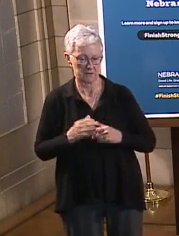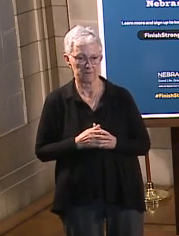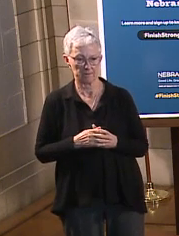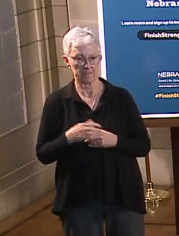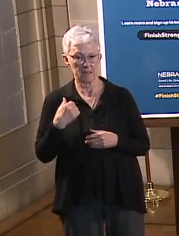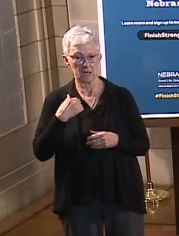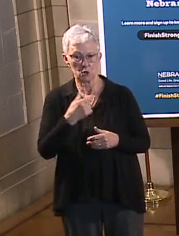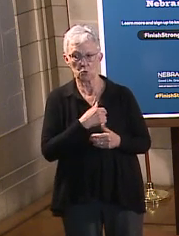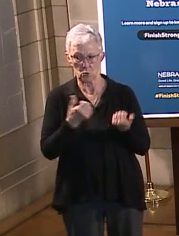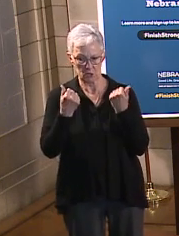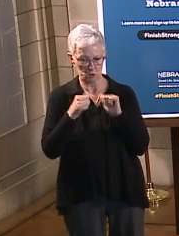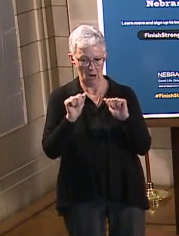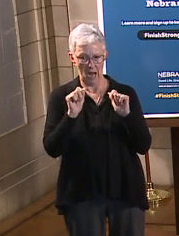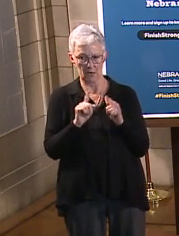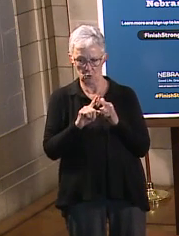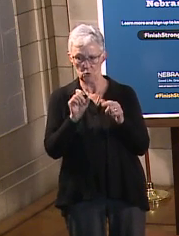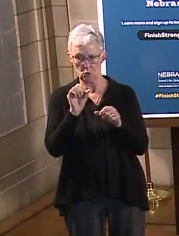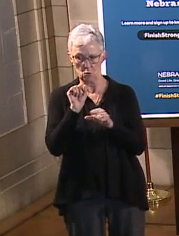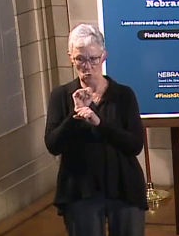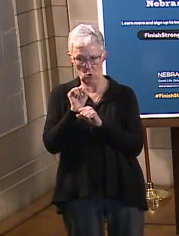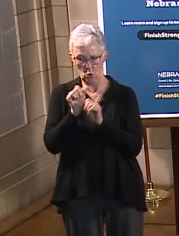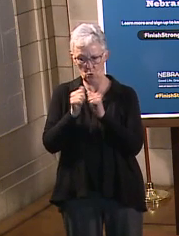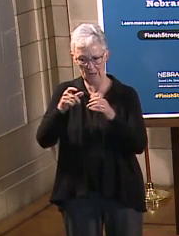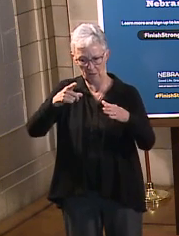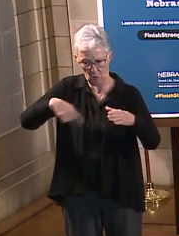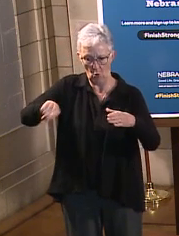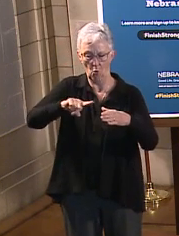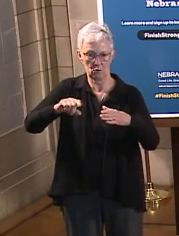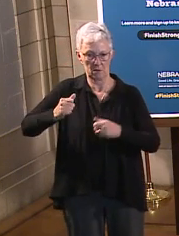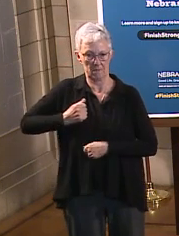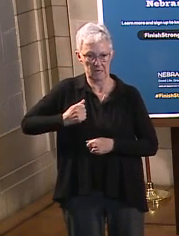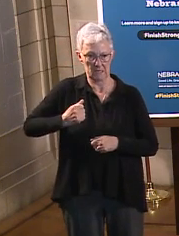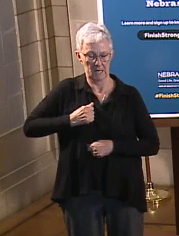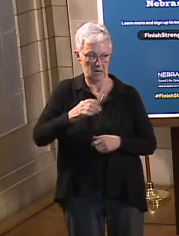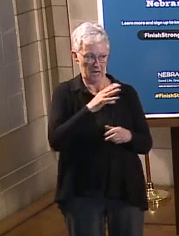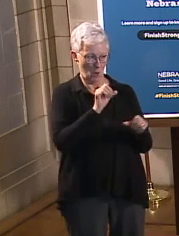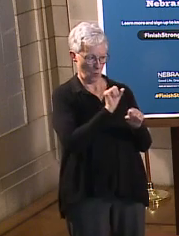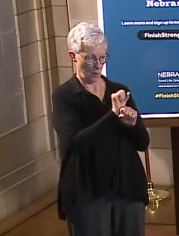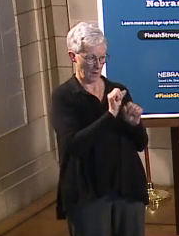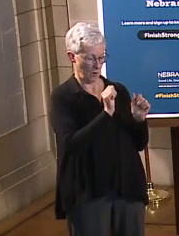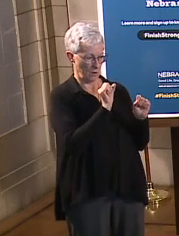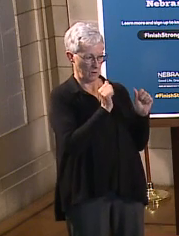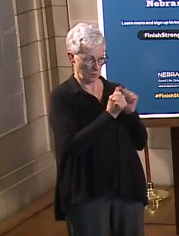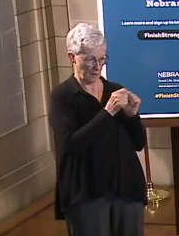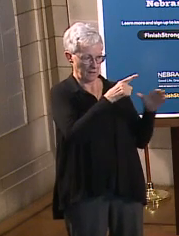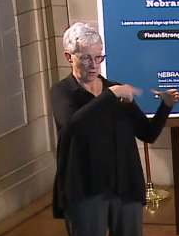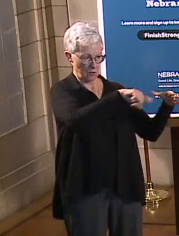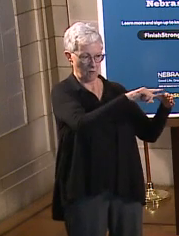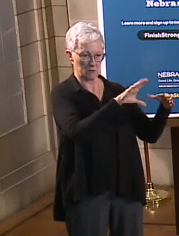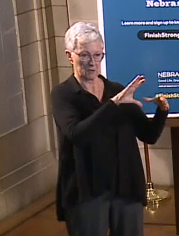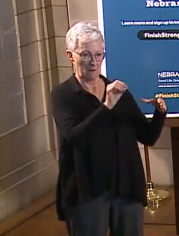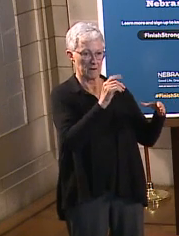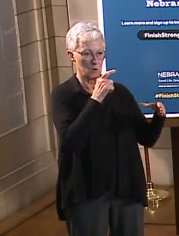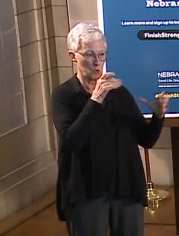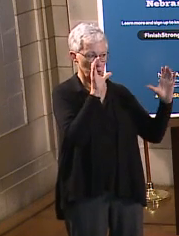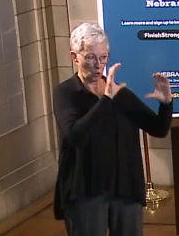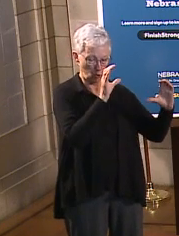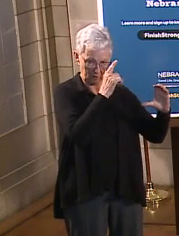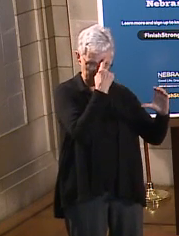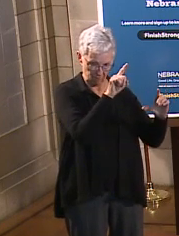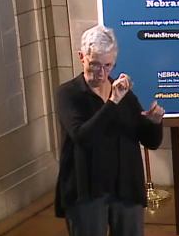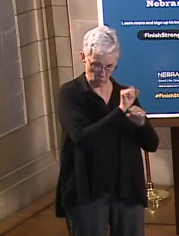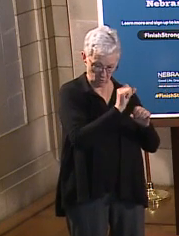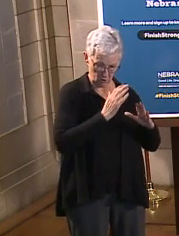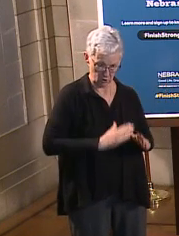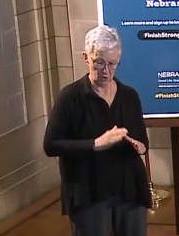transitioning military and spouses or dependents and our Nebraska employers and communities. Skill Bridge connects service